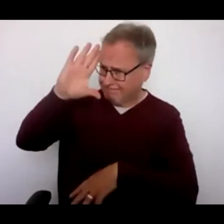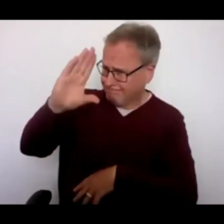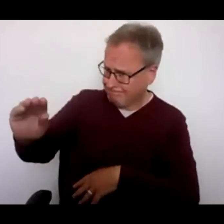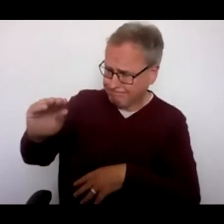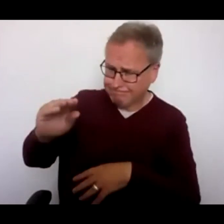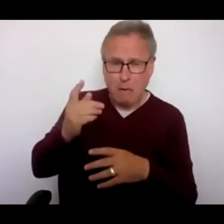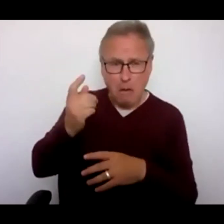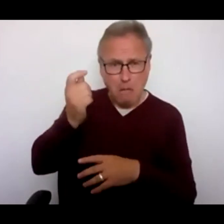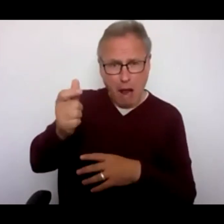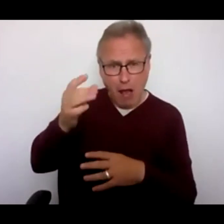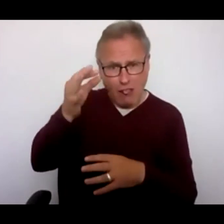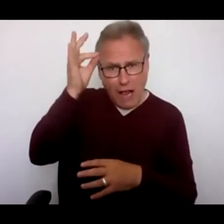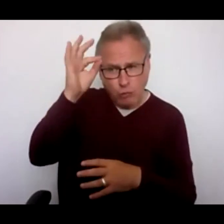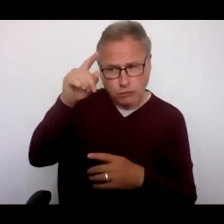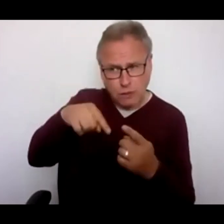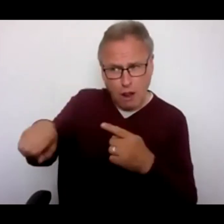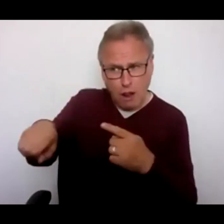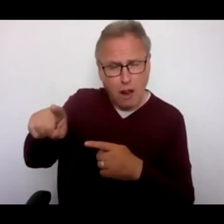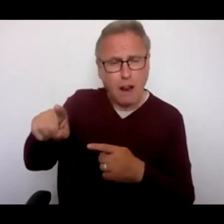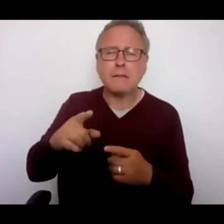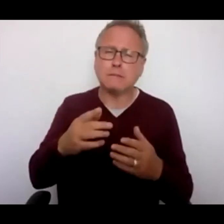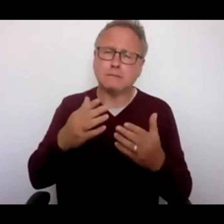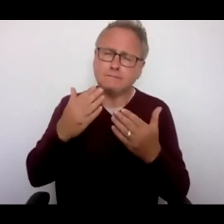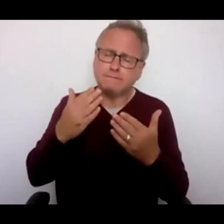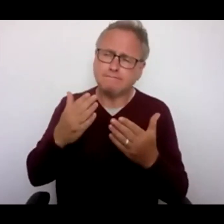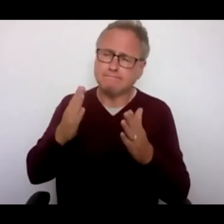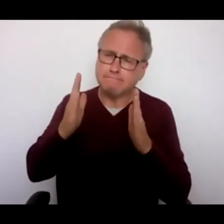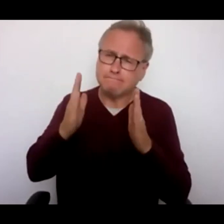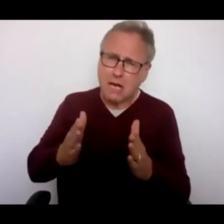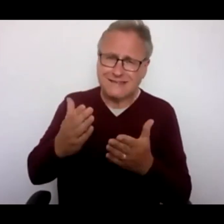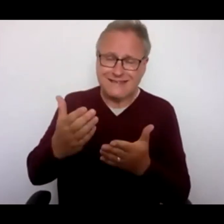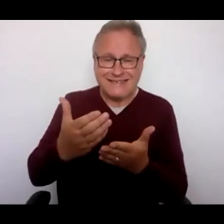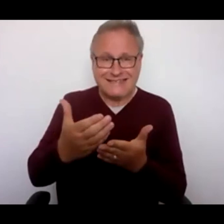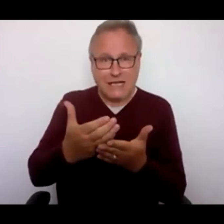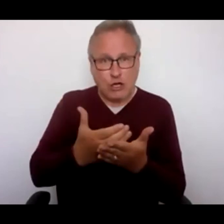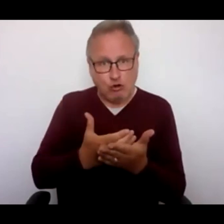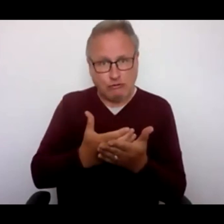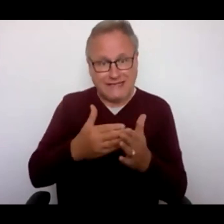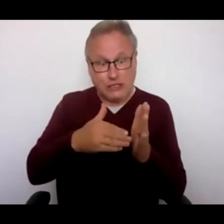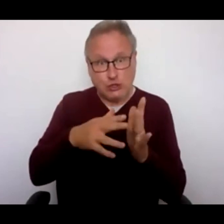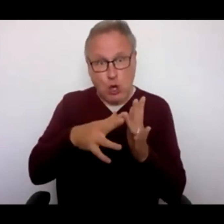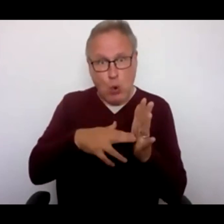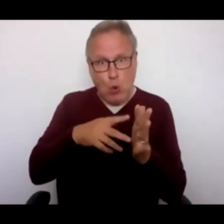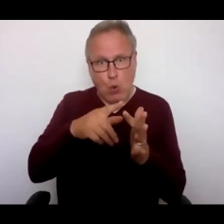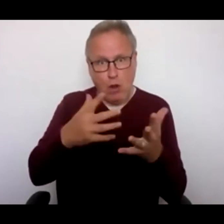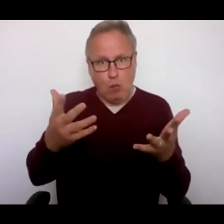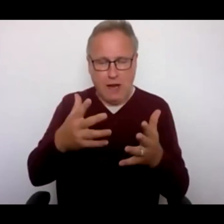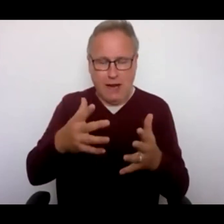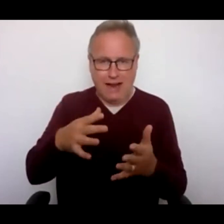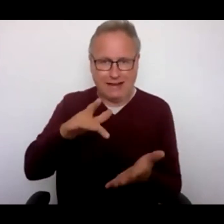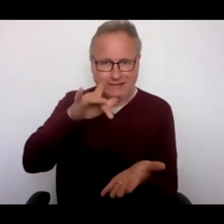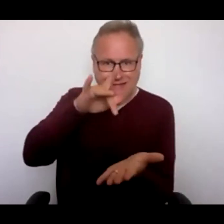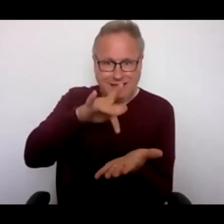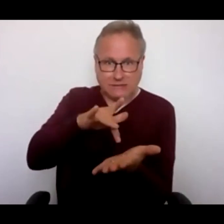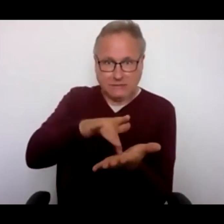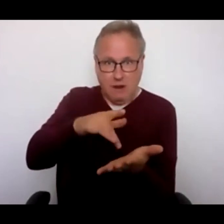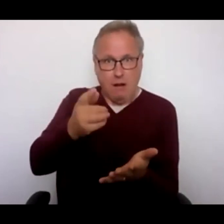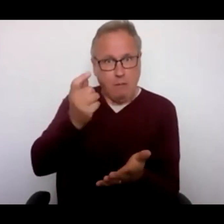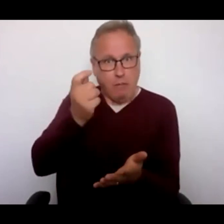Council to create a security zone in the city centre. A security zone is